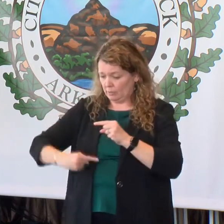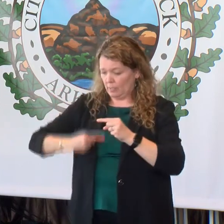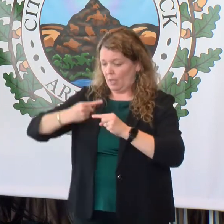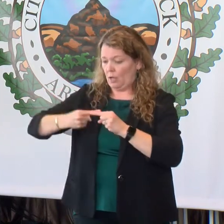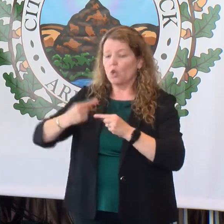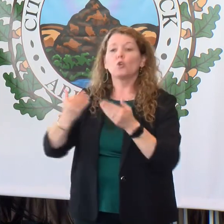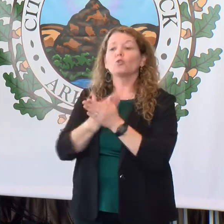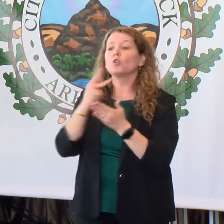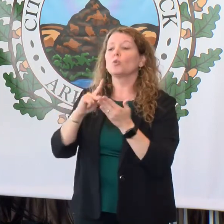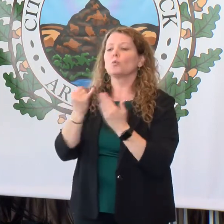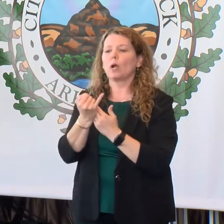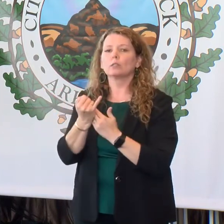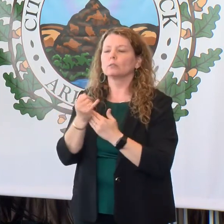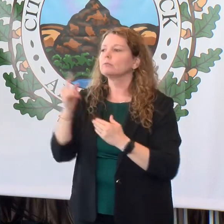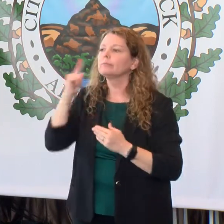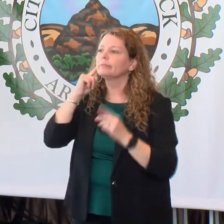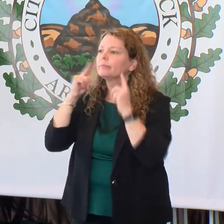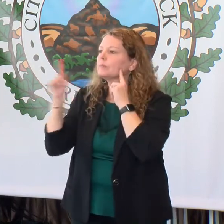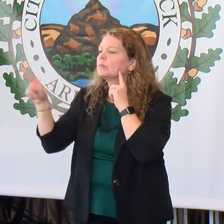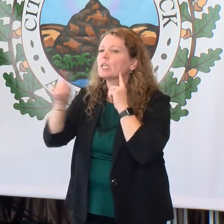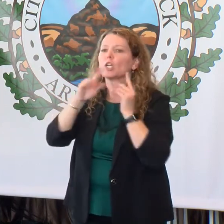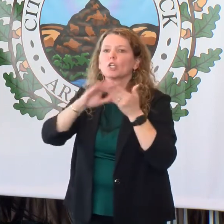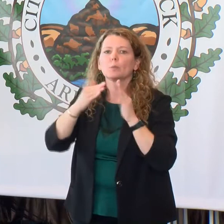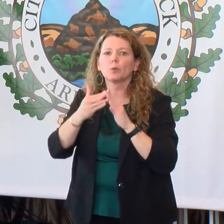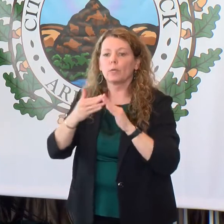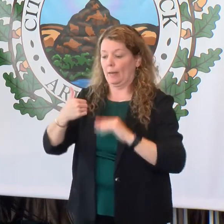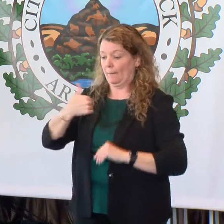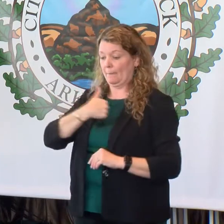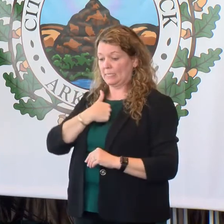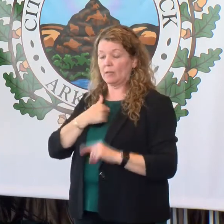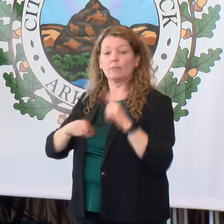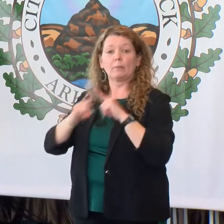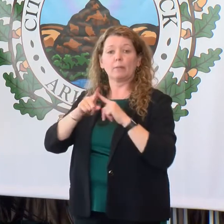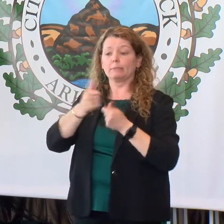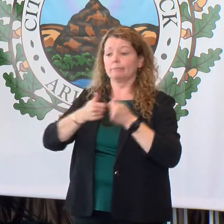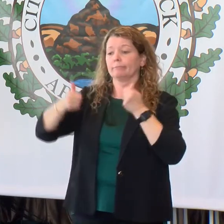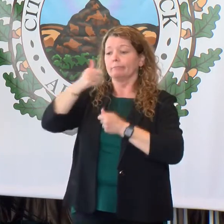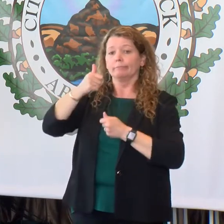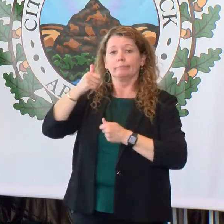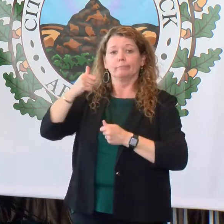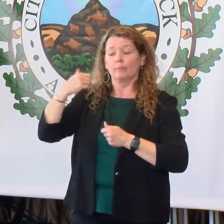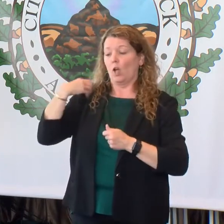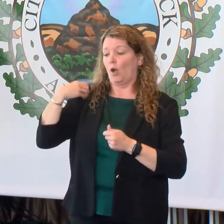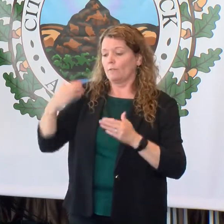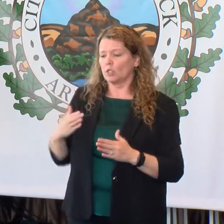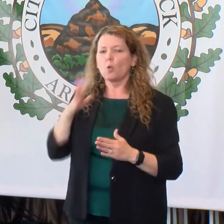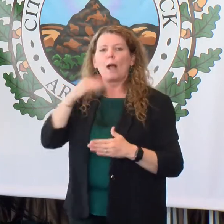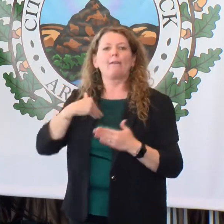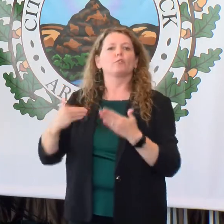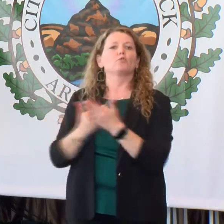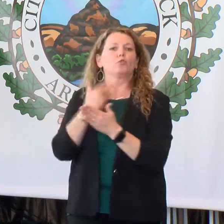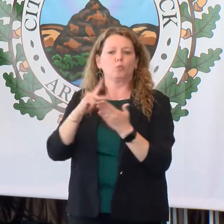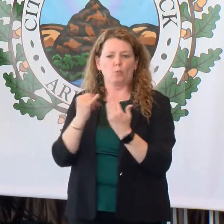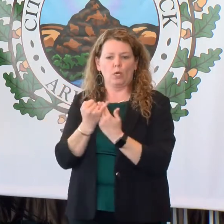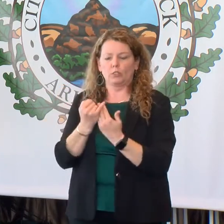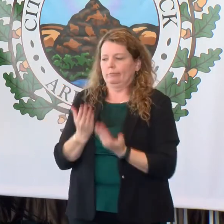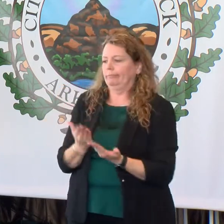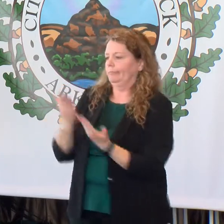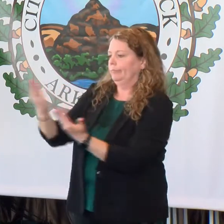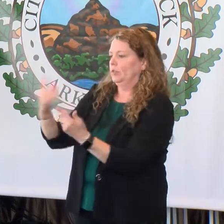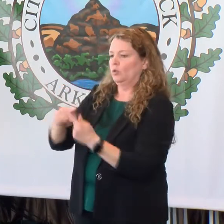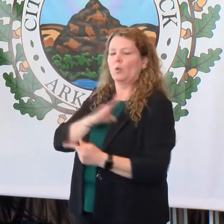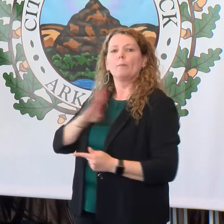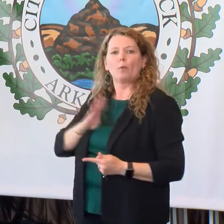the new projects will hear from the community. And the mayor, myself, and the chief administrative officer will then bring forth new projects for the board to discuss